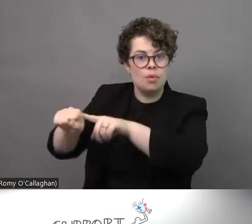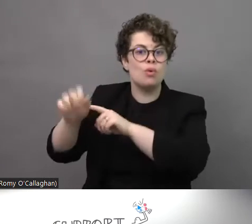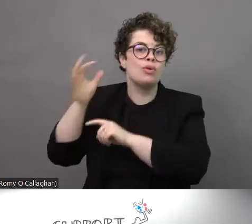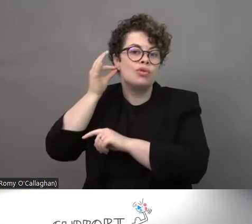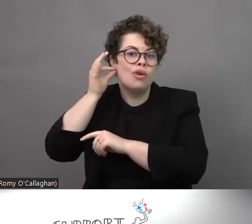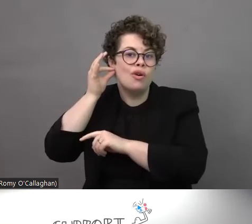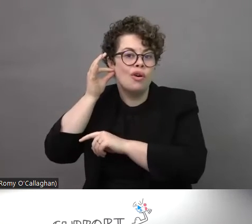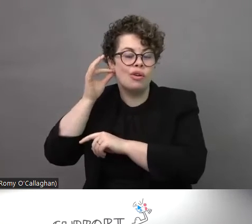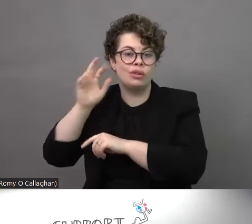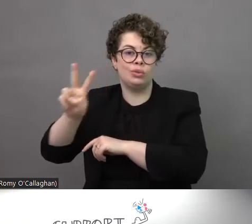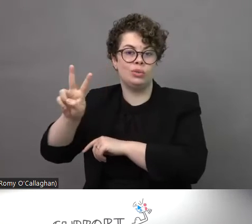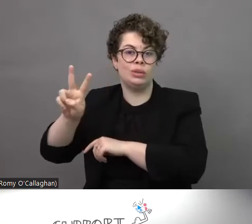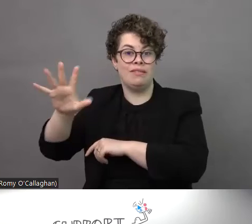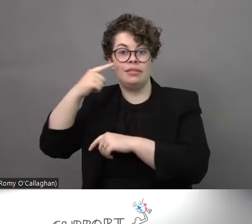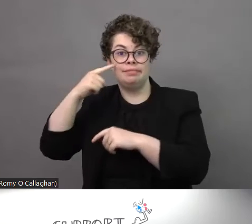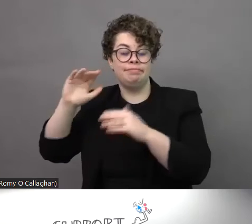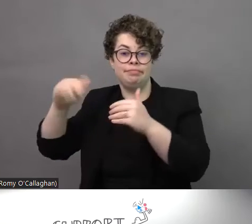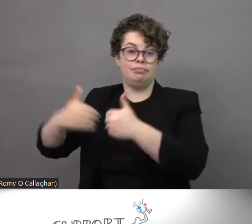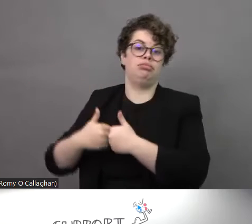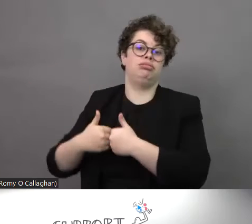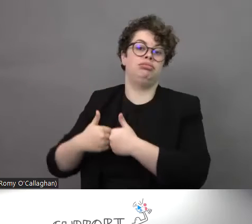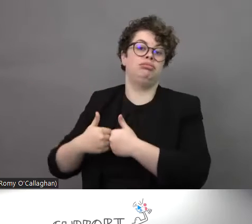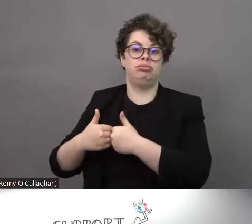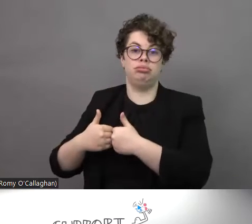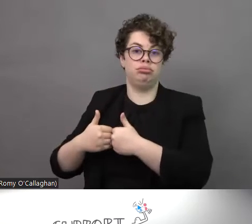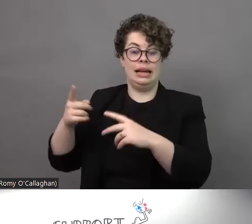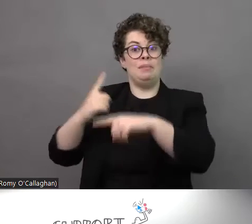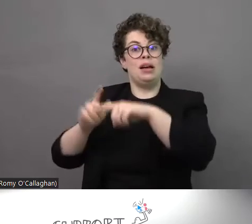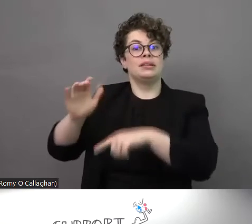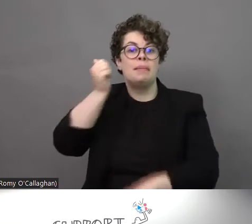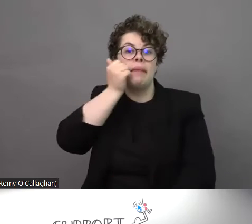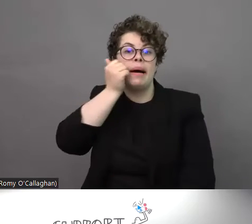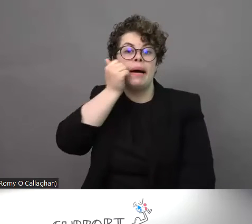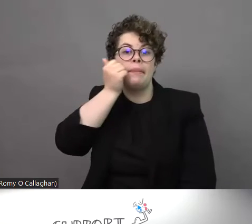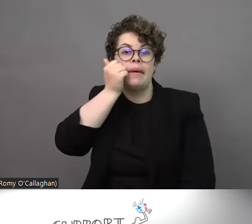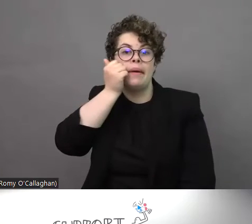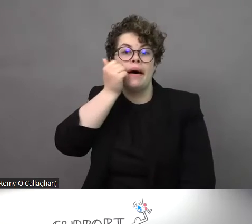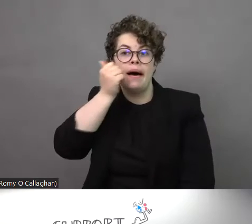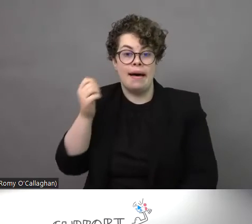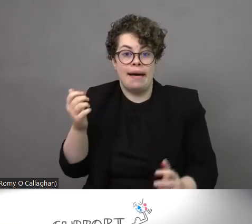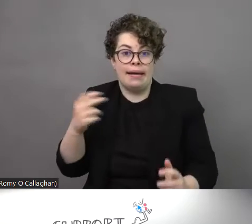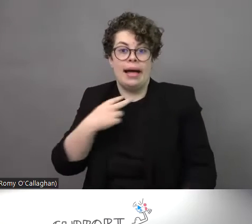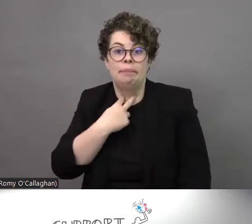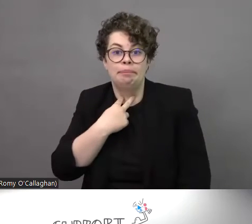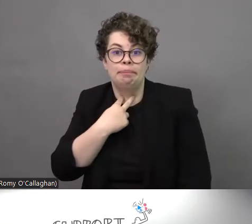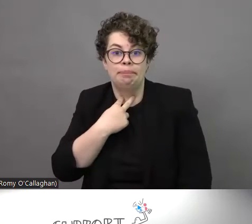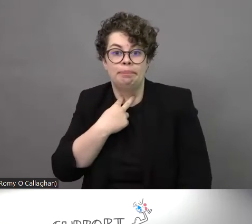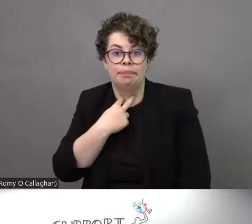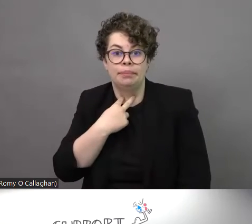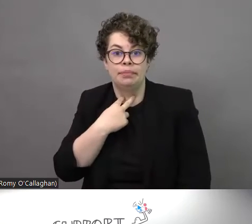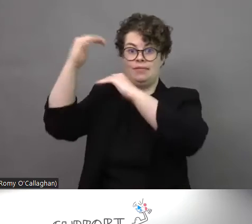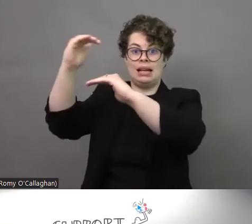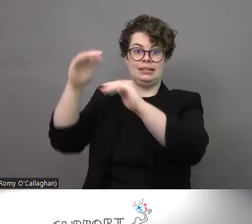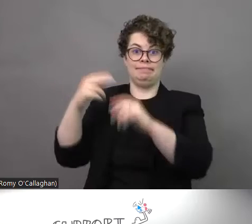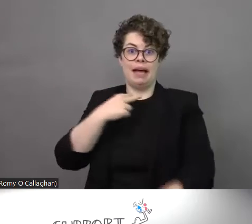plus she has a mother totally immobile she is not able I can't